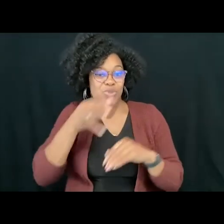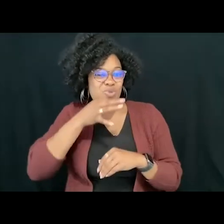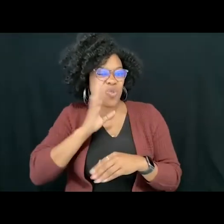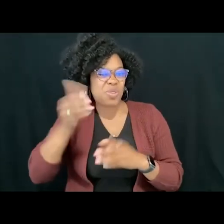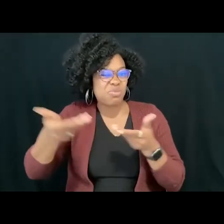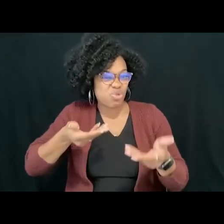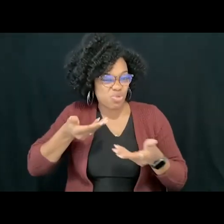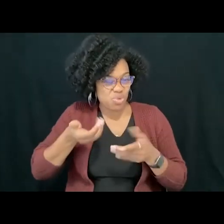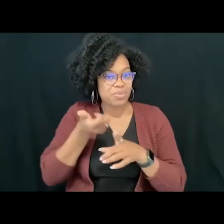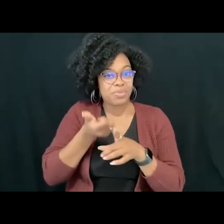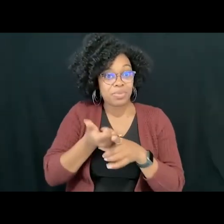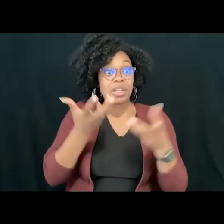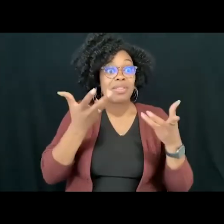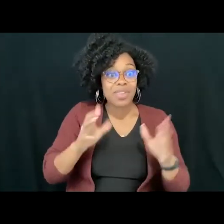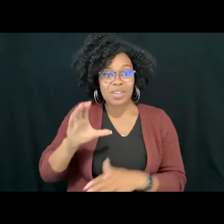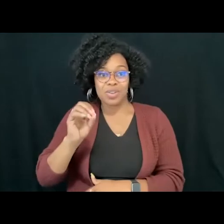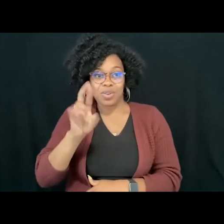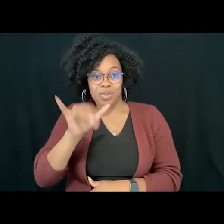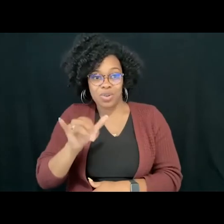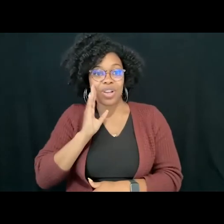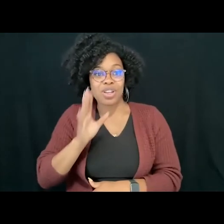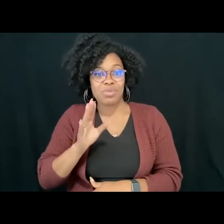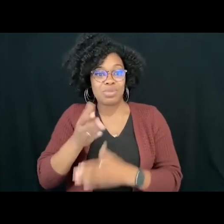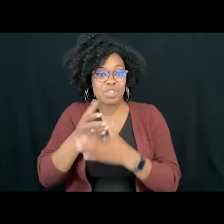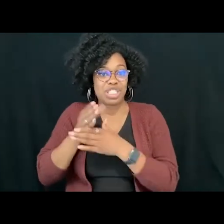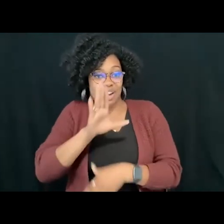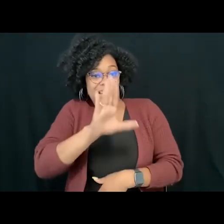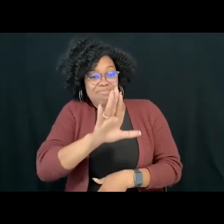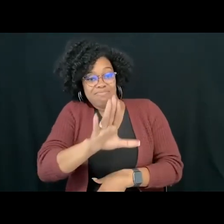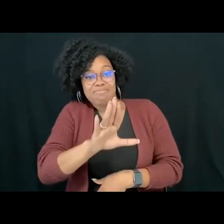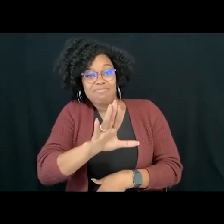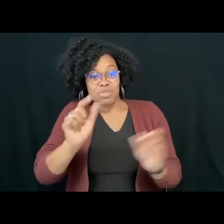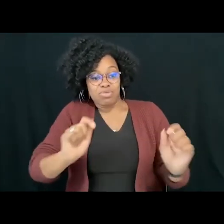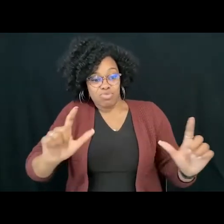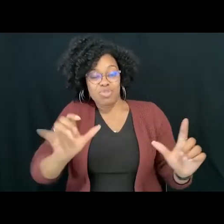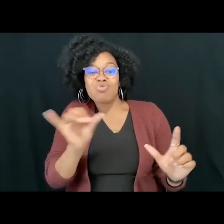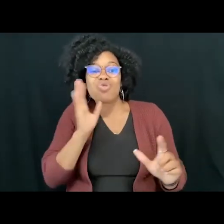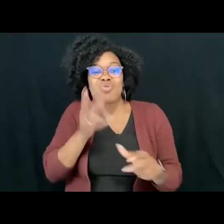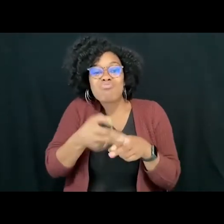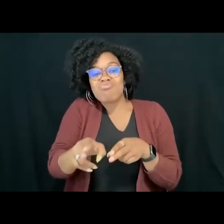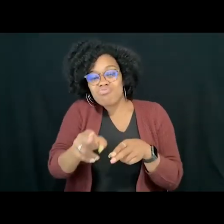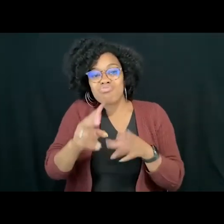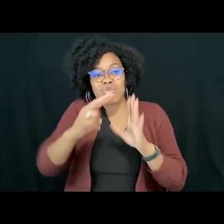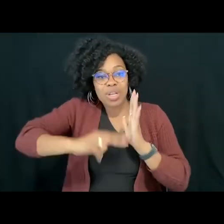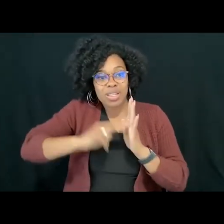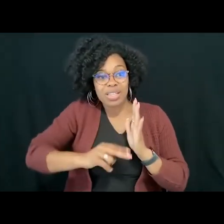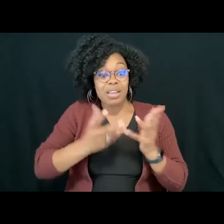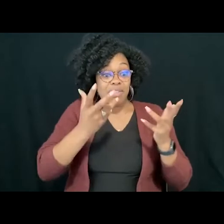and do a brief reading. Afterward Cory will be joined in conversation by Melissa Pintor Carnegie. We will